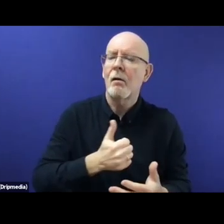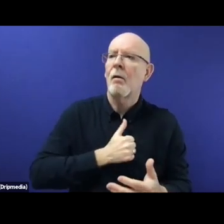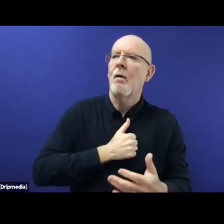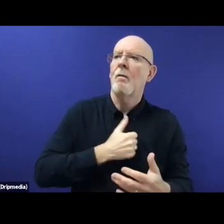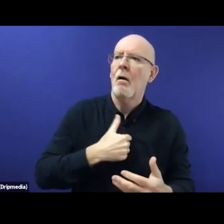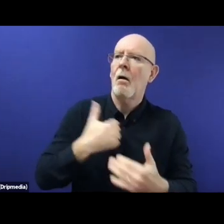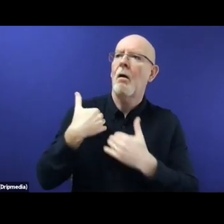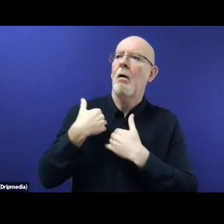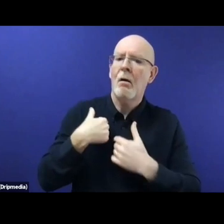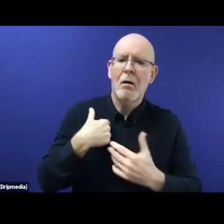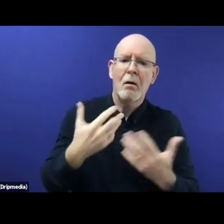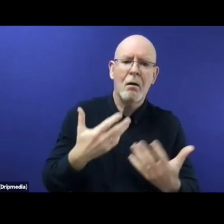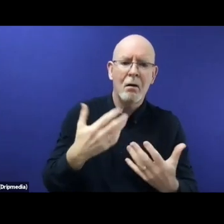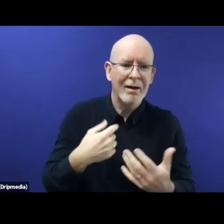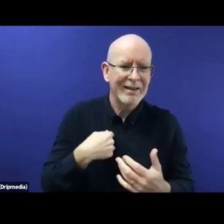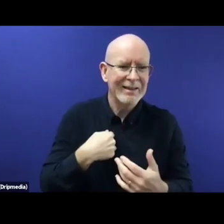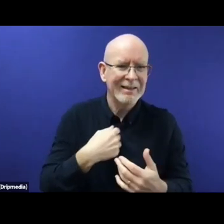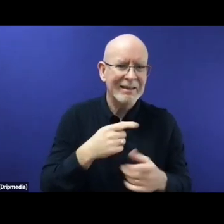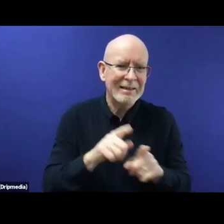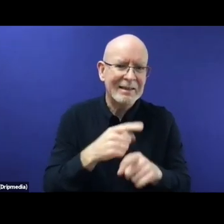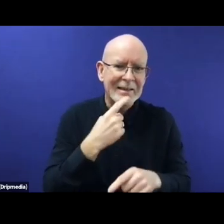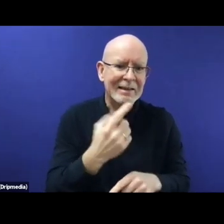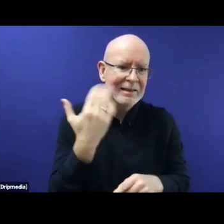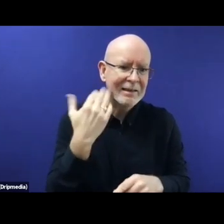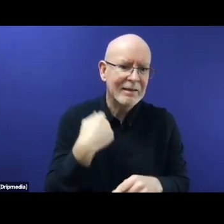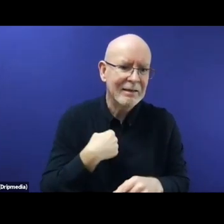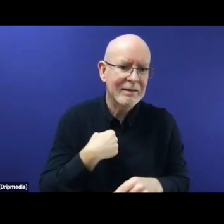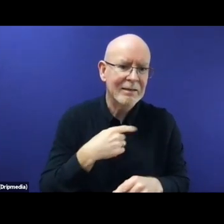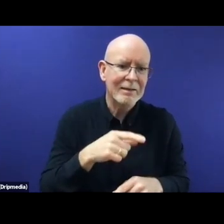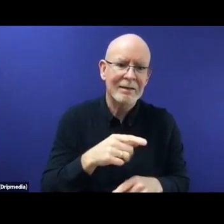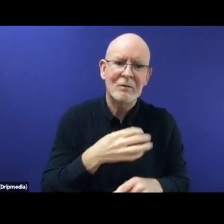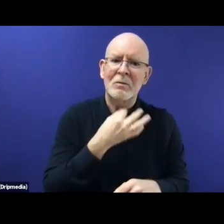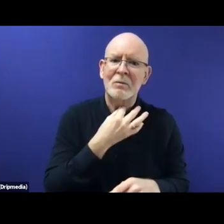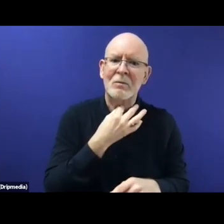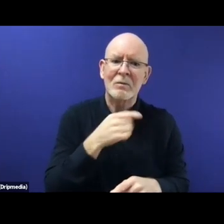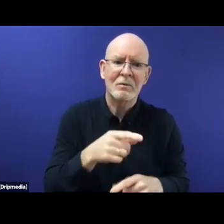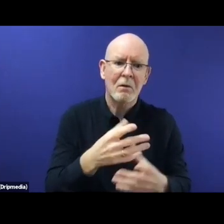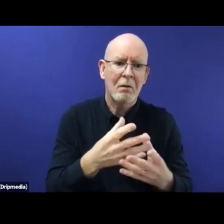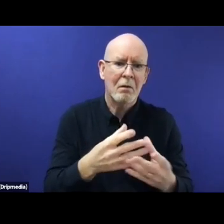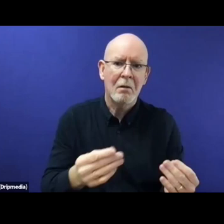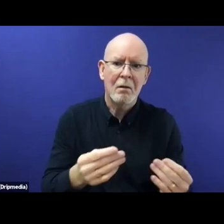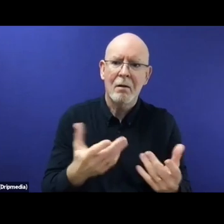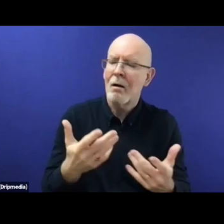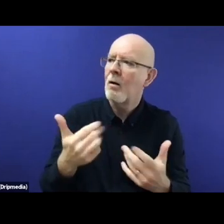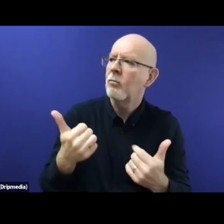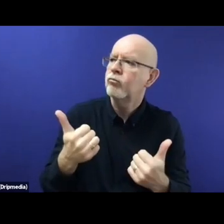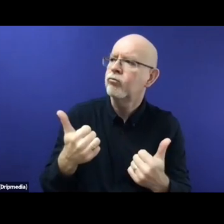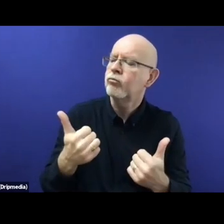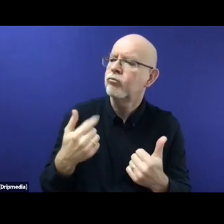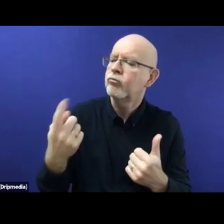protection standards internally in the common European asylum system may impact what you could term the external protection standards